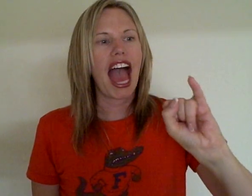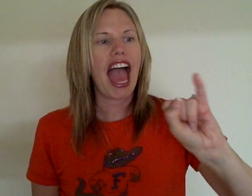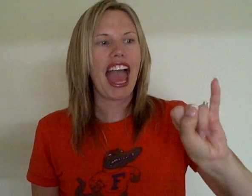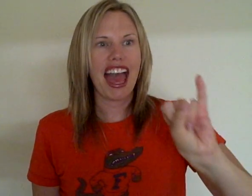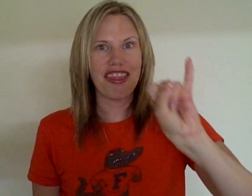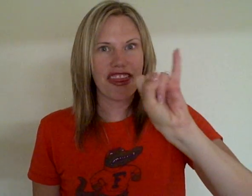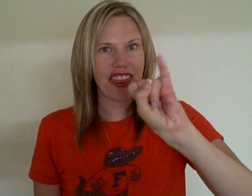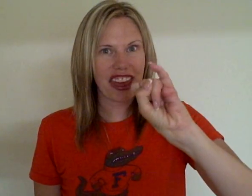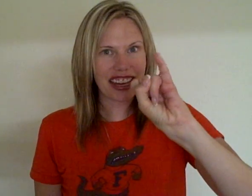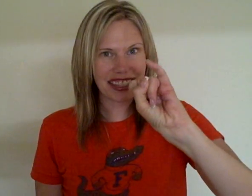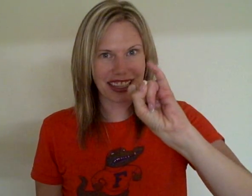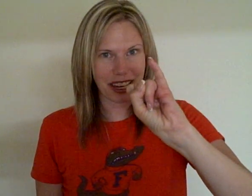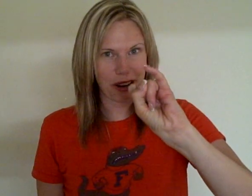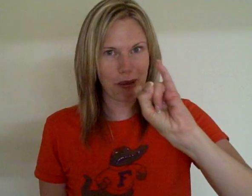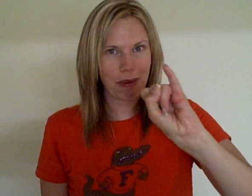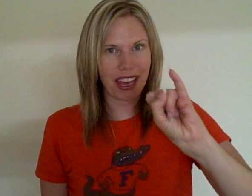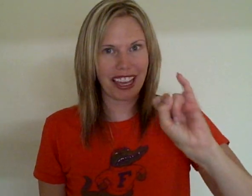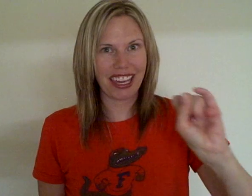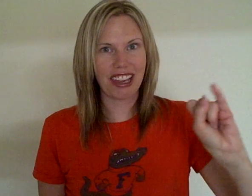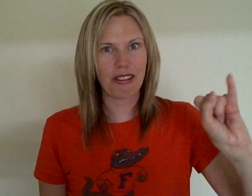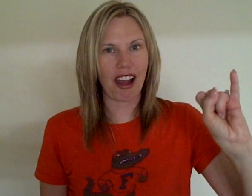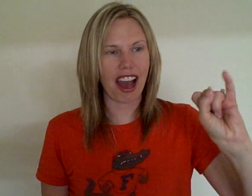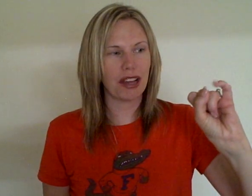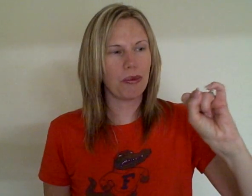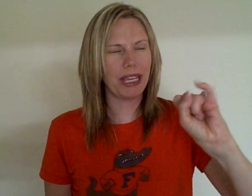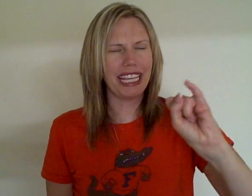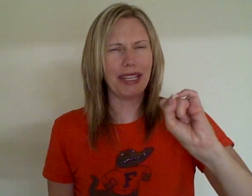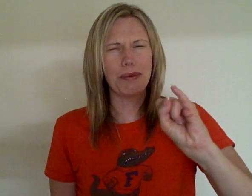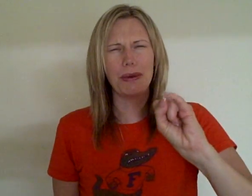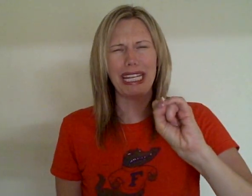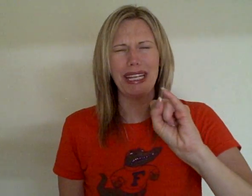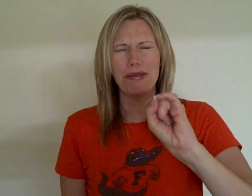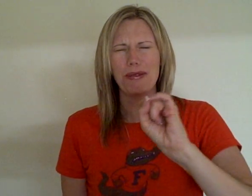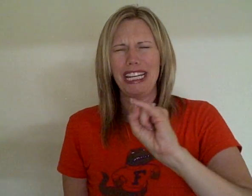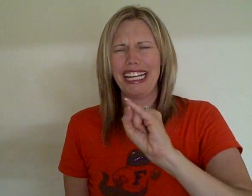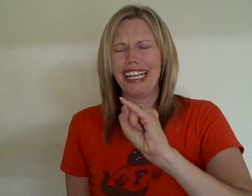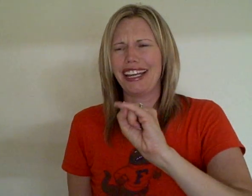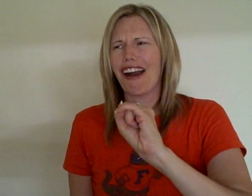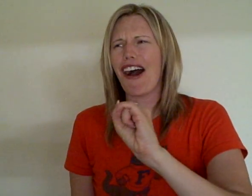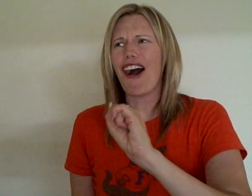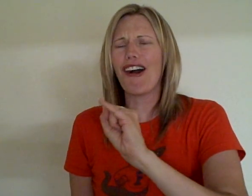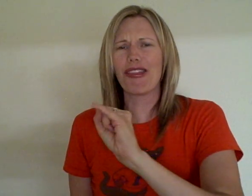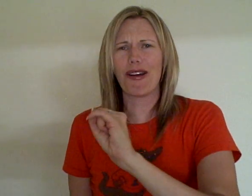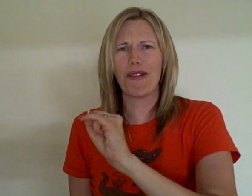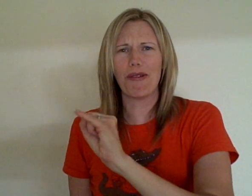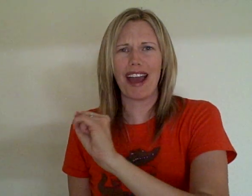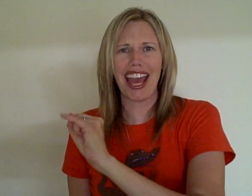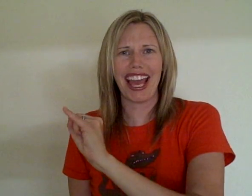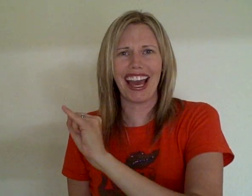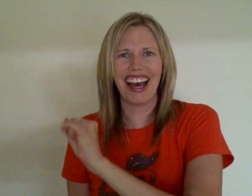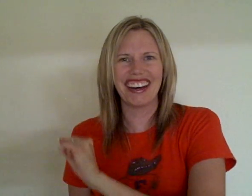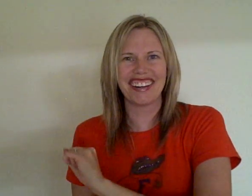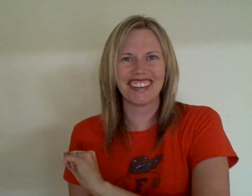And this little piggy cried, wee, wee, wee, all the way home.